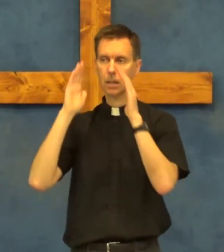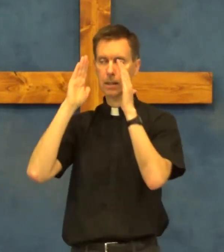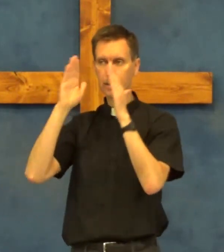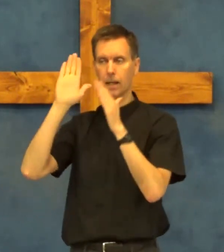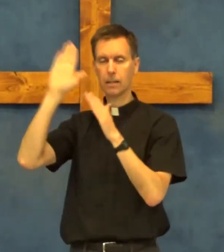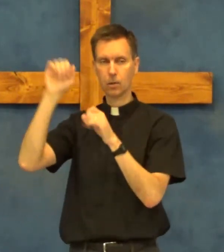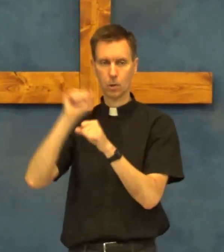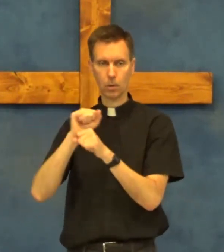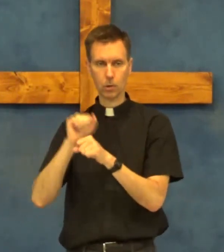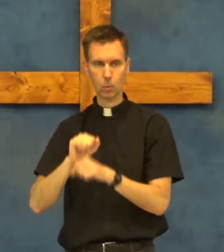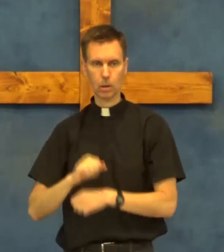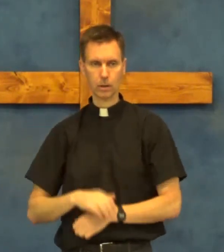attending to his work